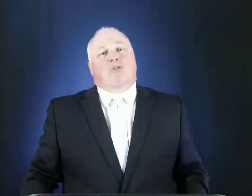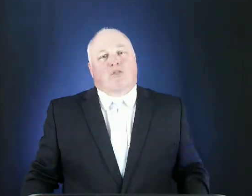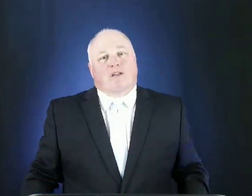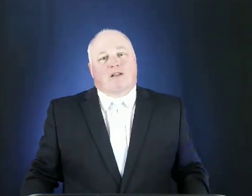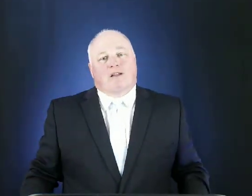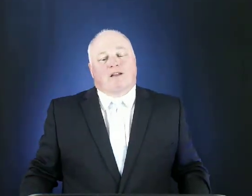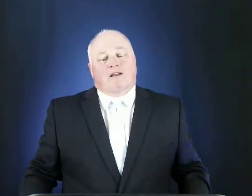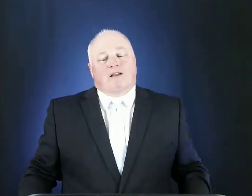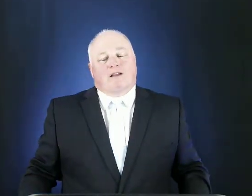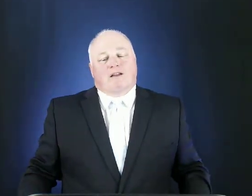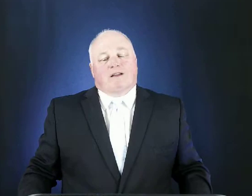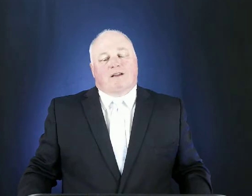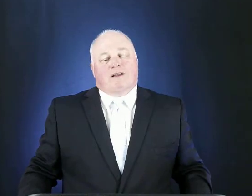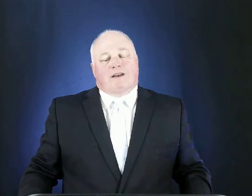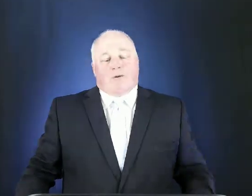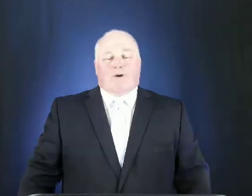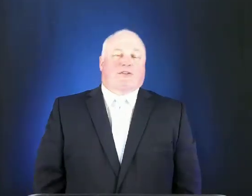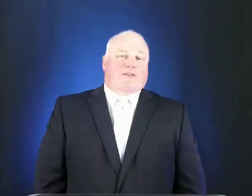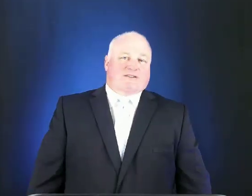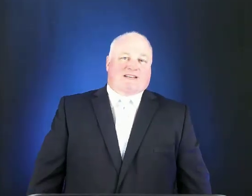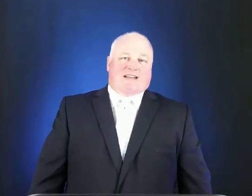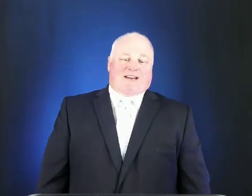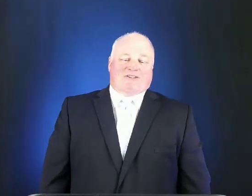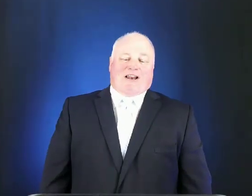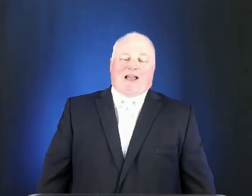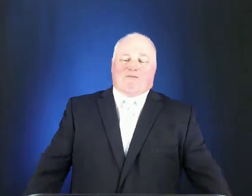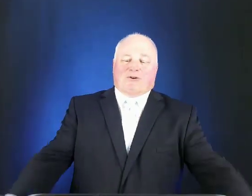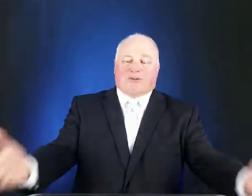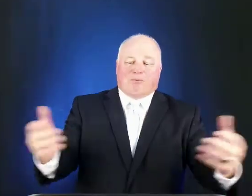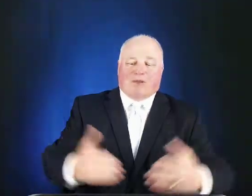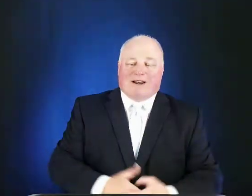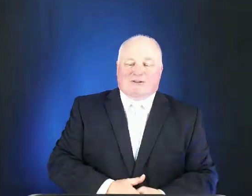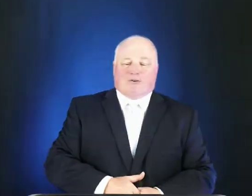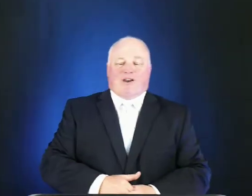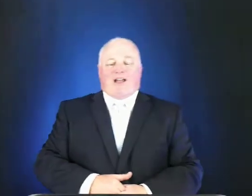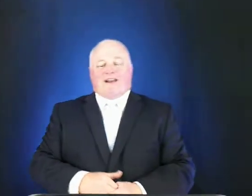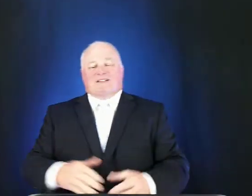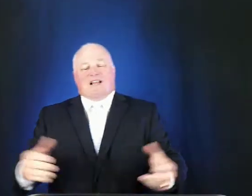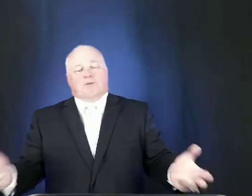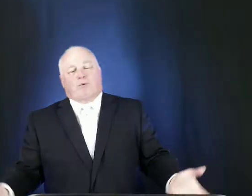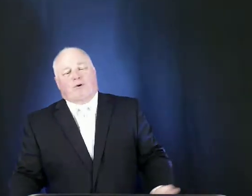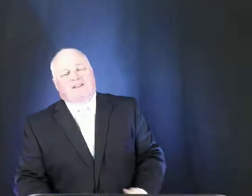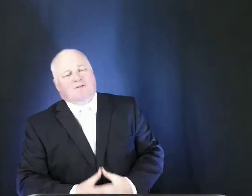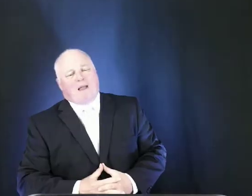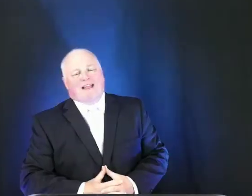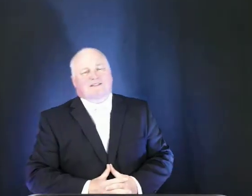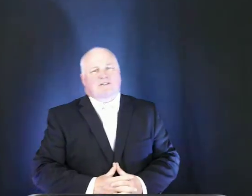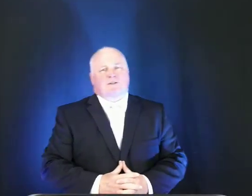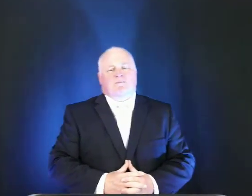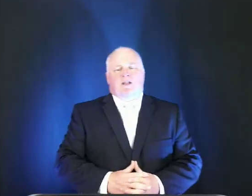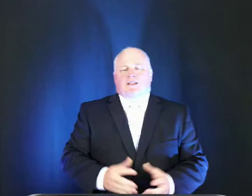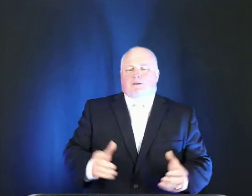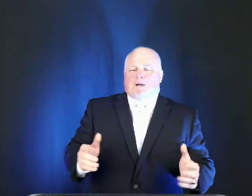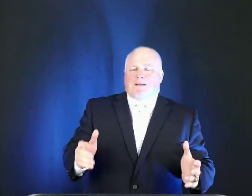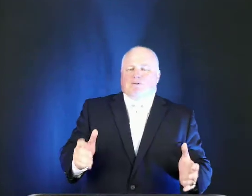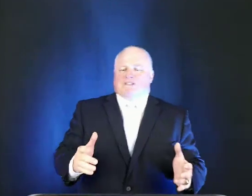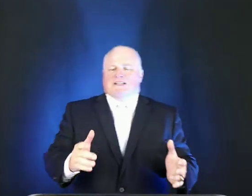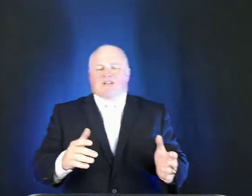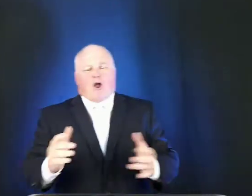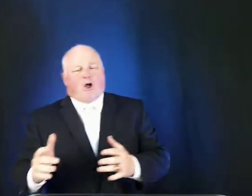now whether there's intelligent life on other planets or not is not the point of this passage the bible says all